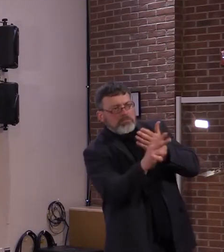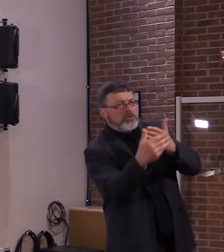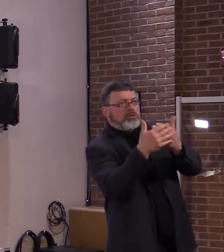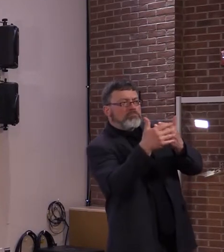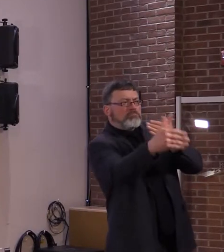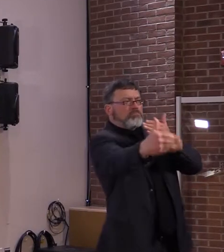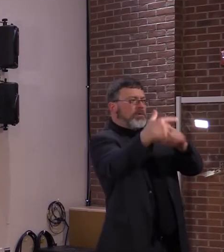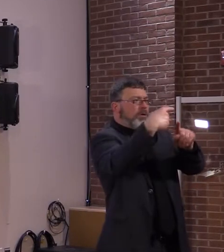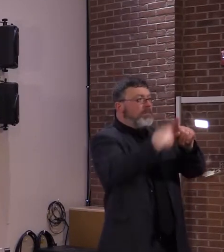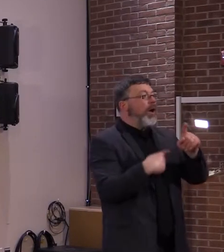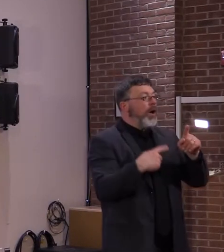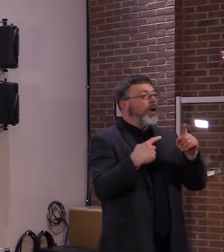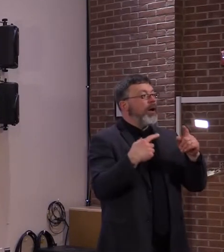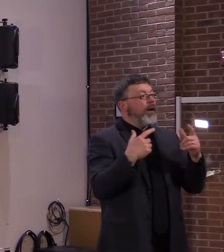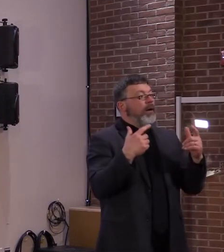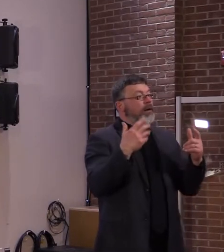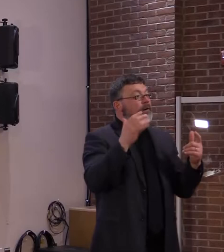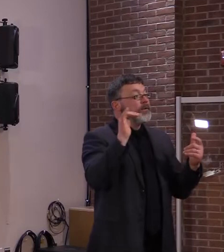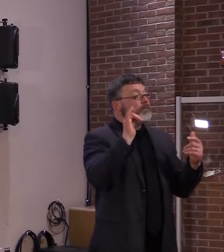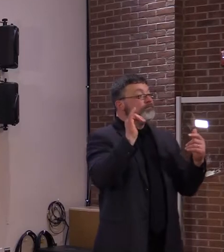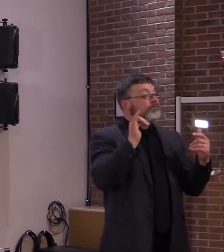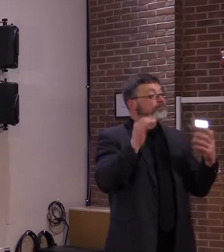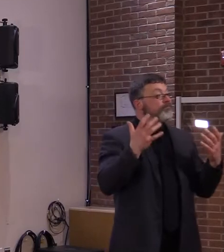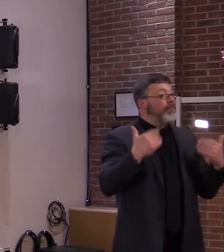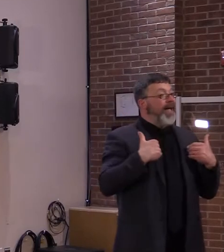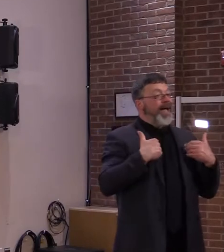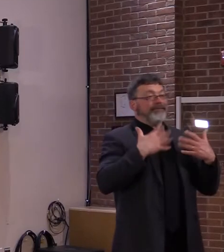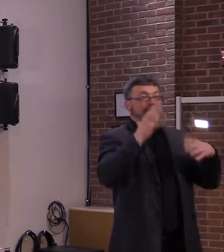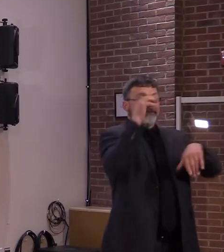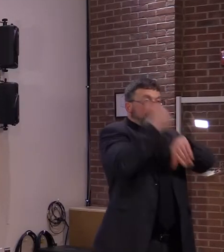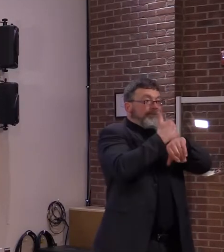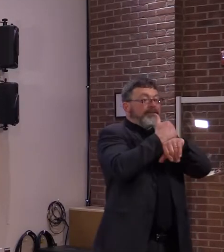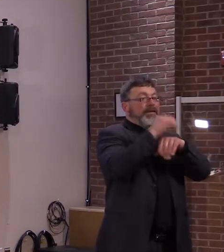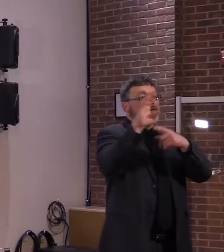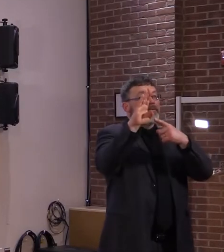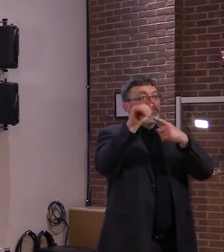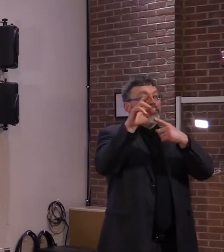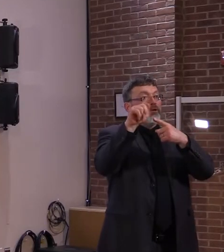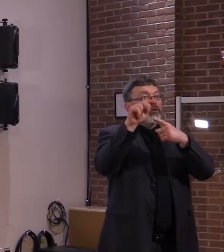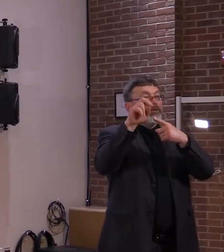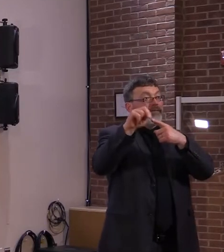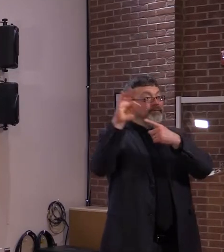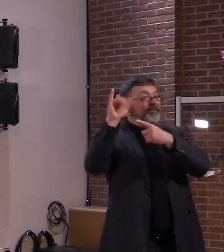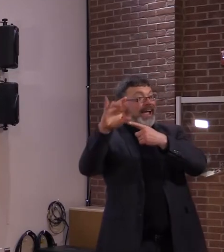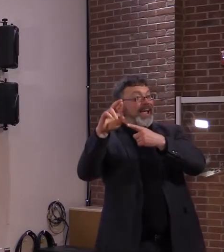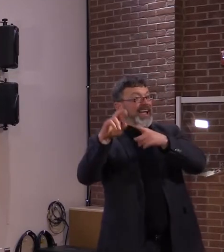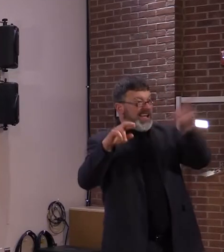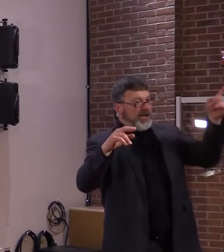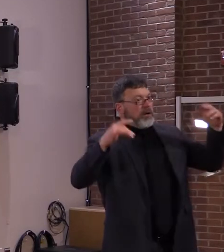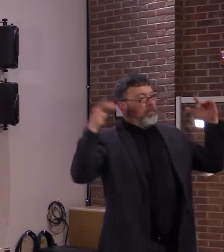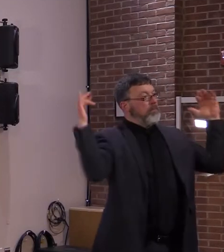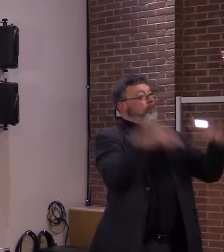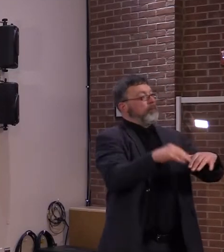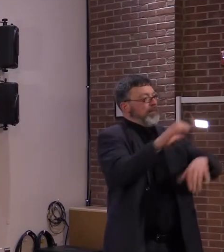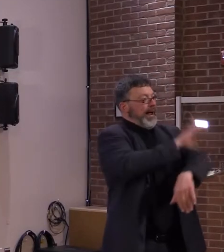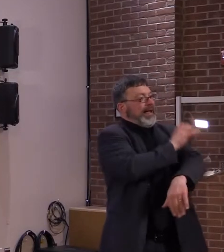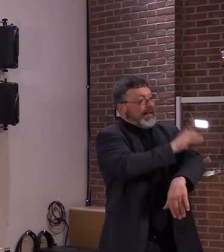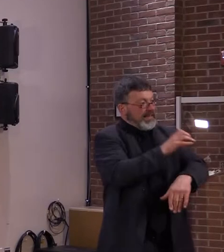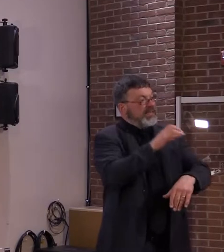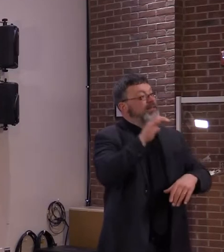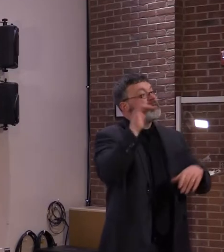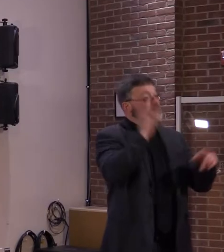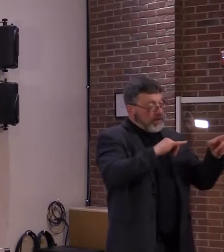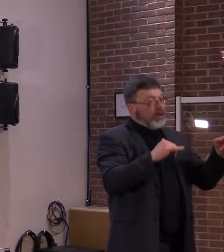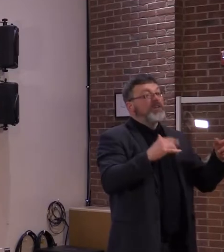in Barton at different types of venues. You're going to see more opportunities for a walk-in. You're going to see